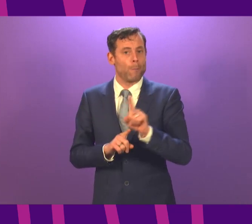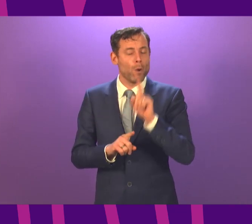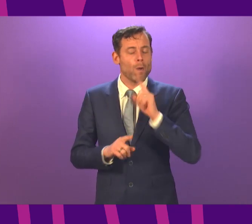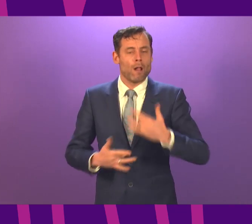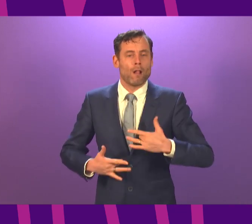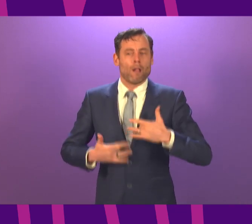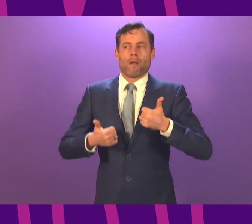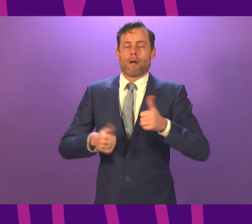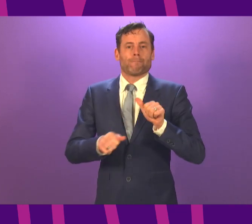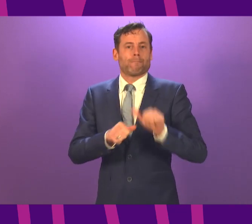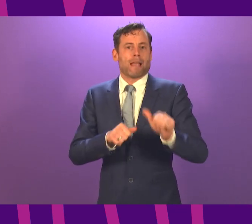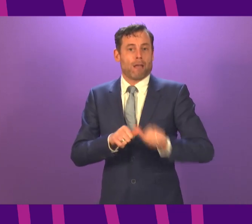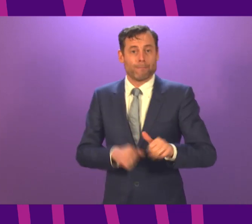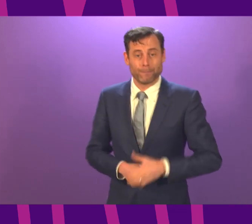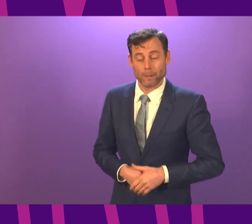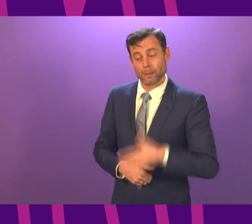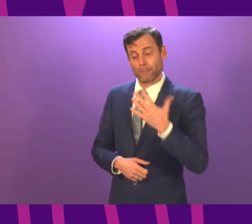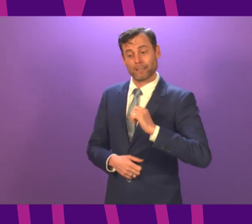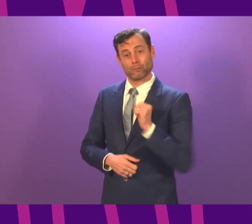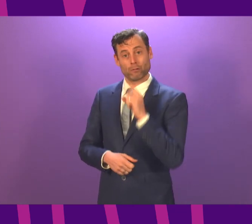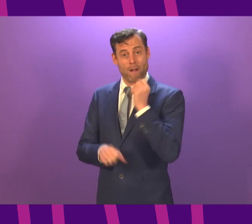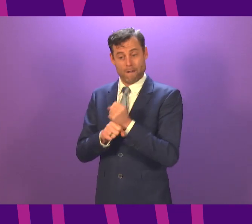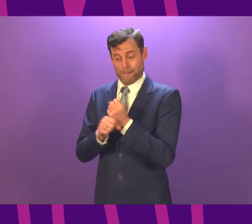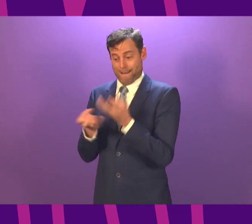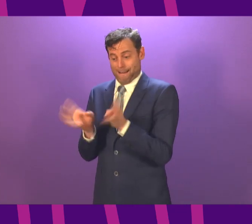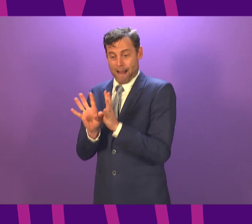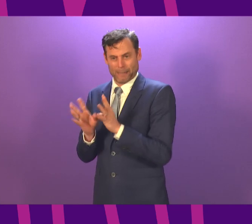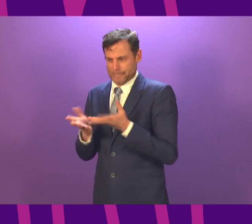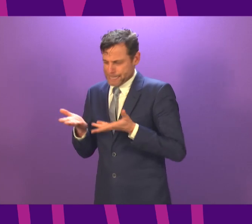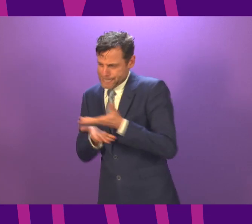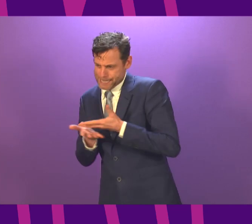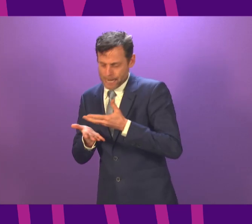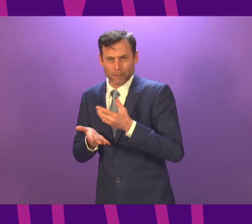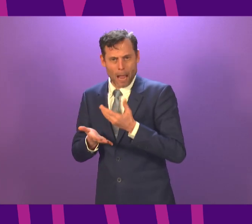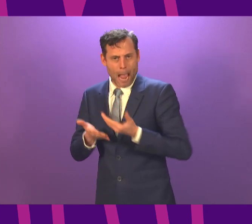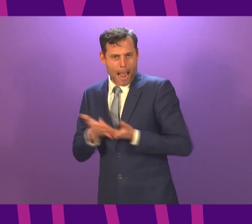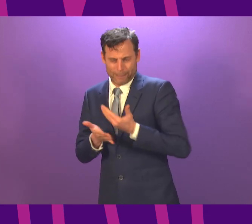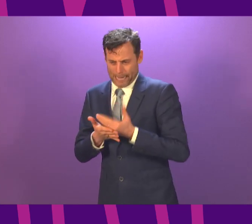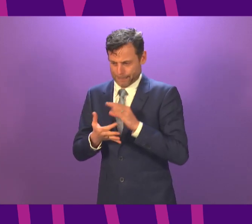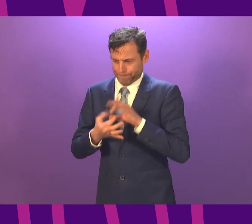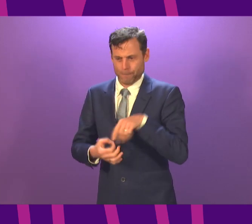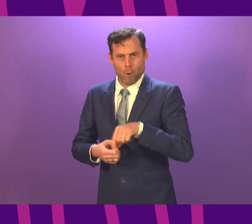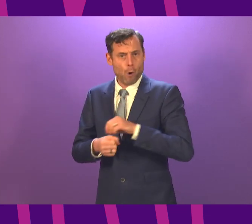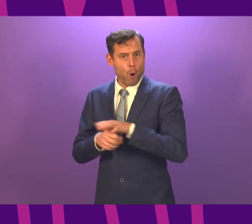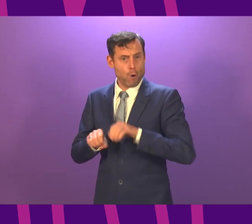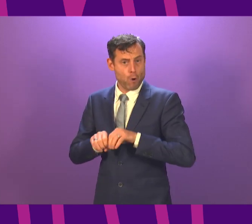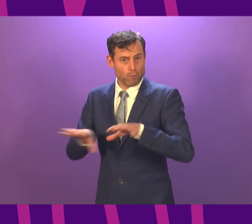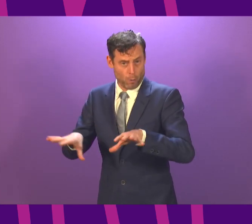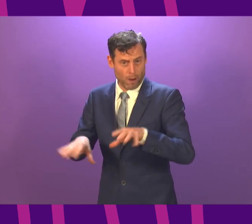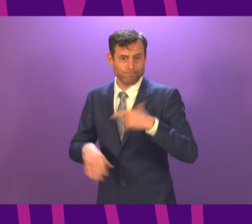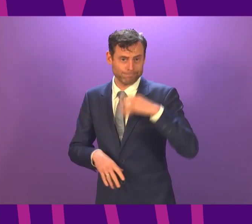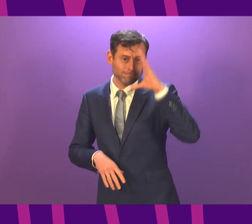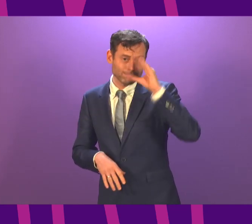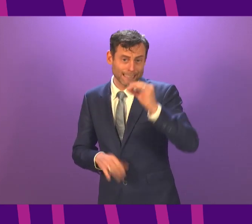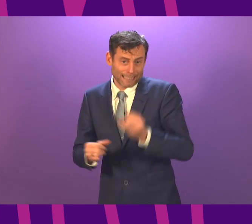The Cabinet met this morning to assess the up-to-date Covid situation, which I must say at the outset is